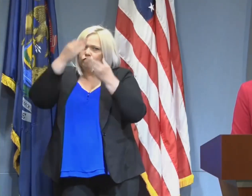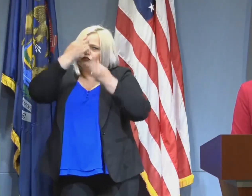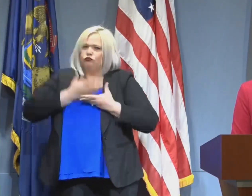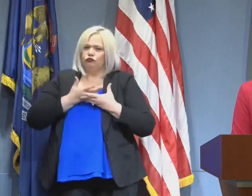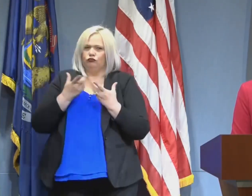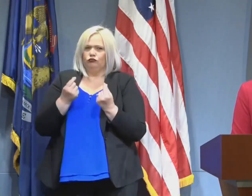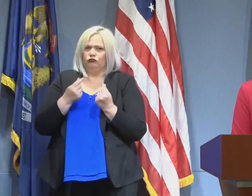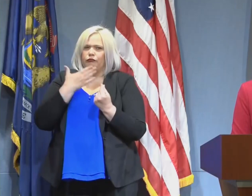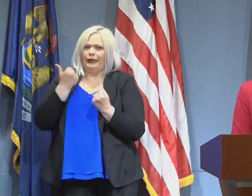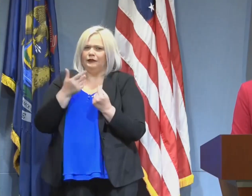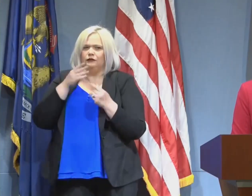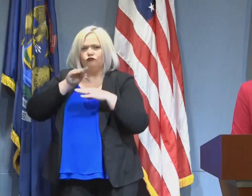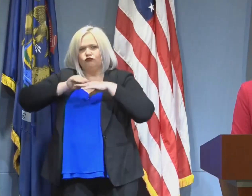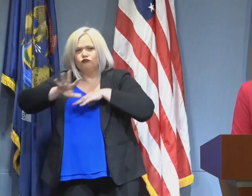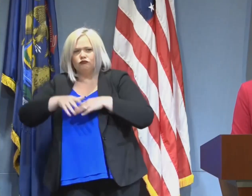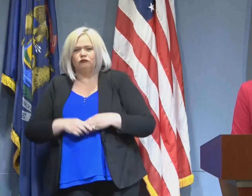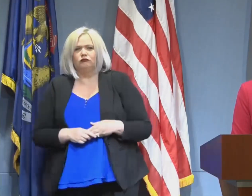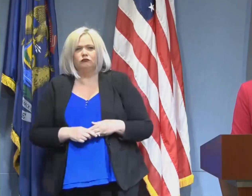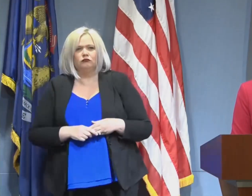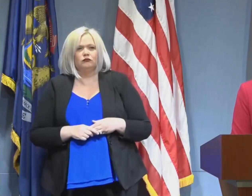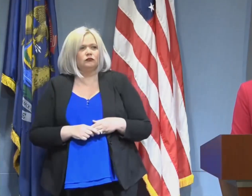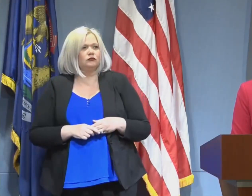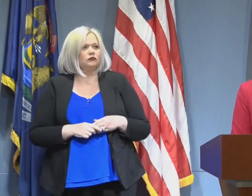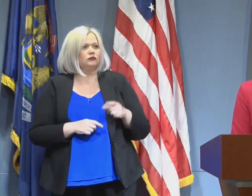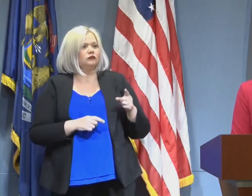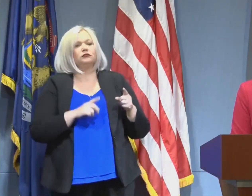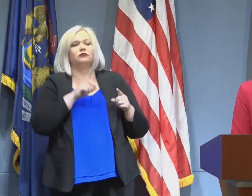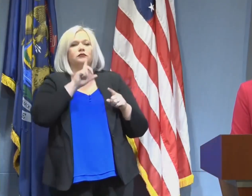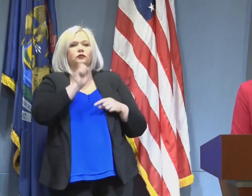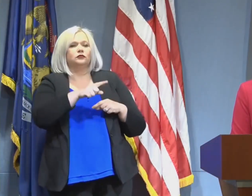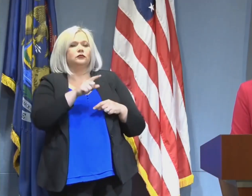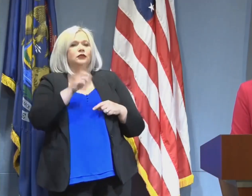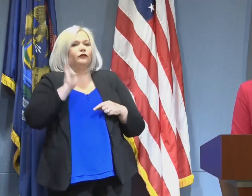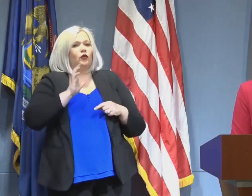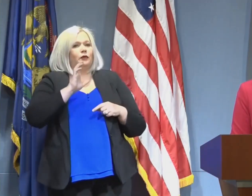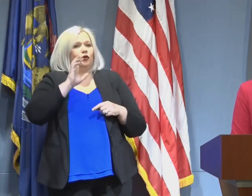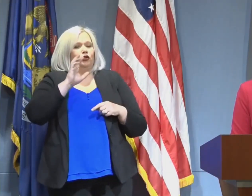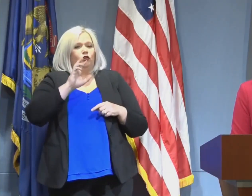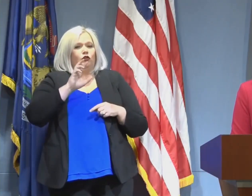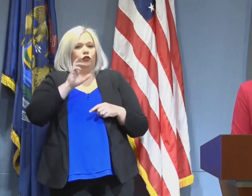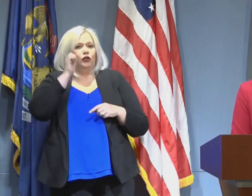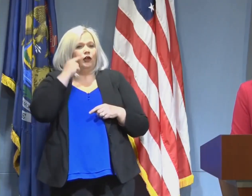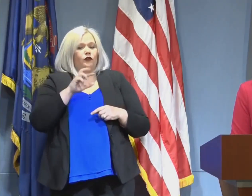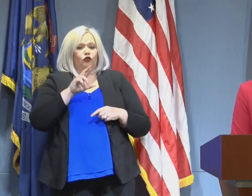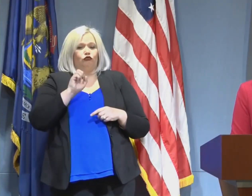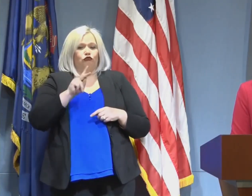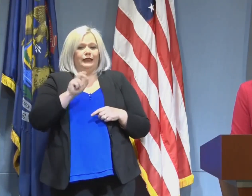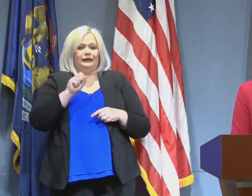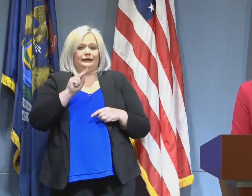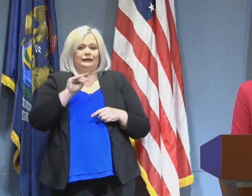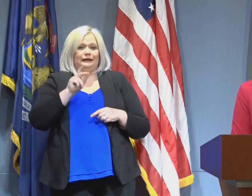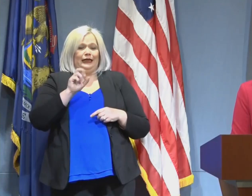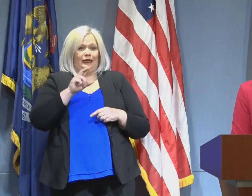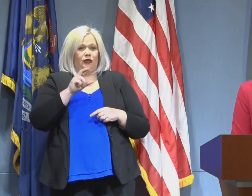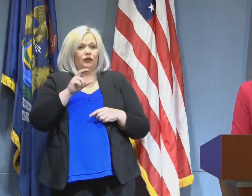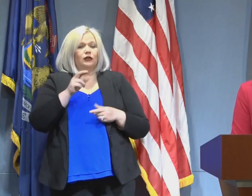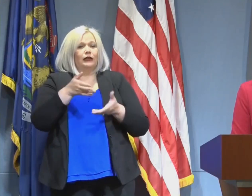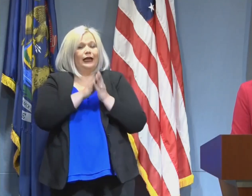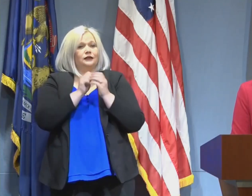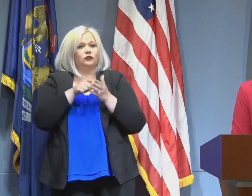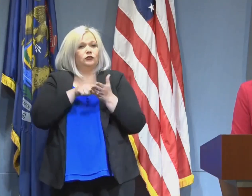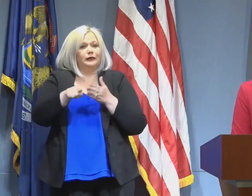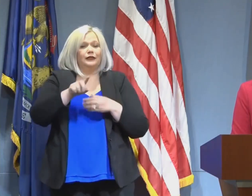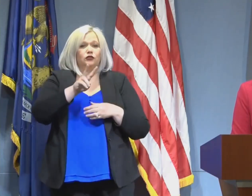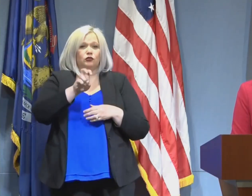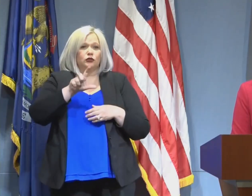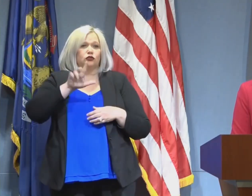Governor, the Infrastructure Commission, former Governor Rick Snyder, created in 2016, called for spending $225 million